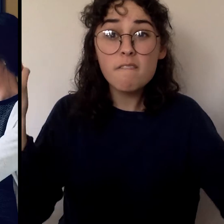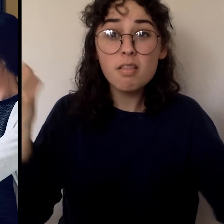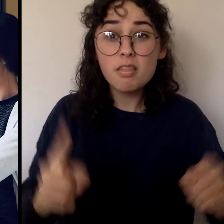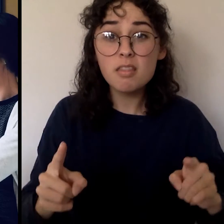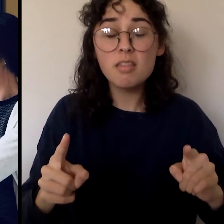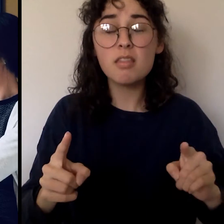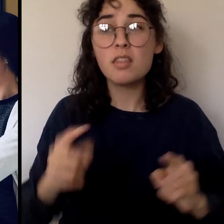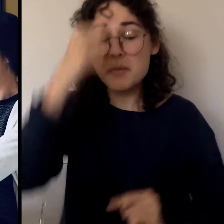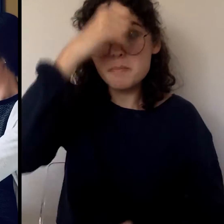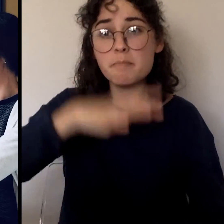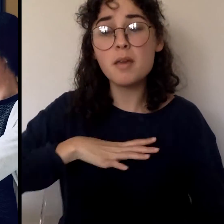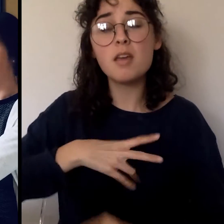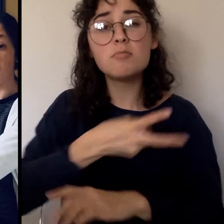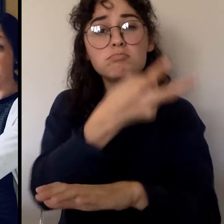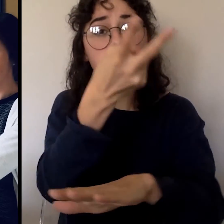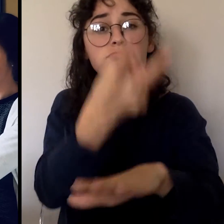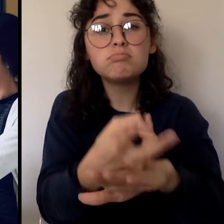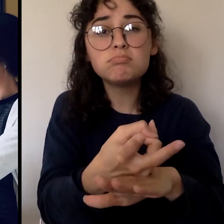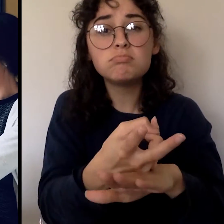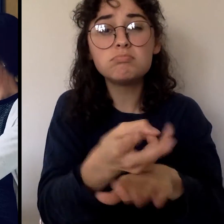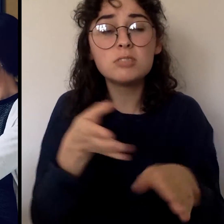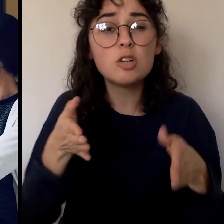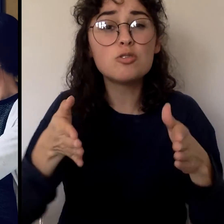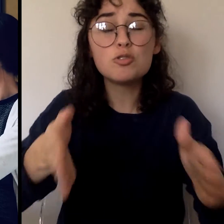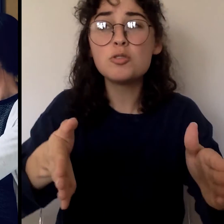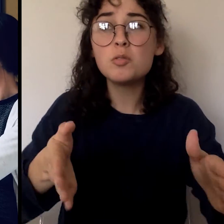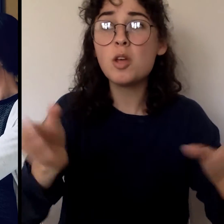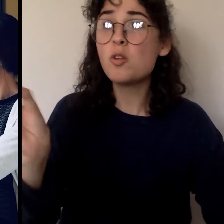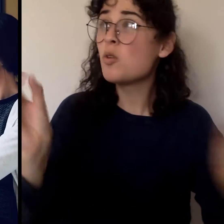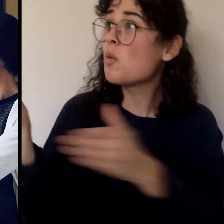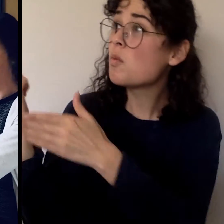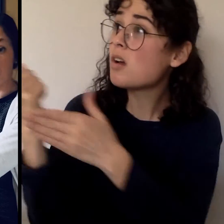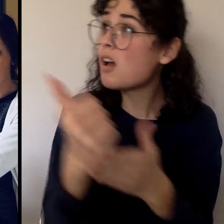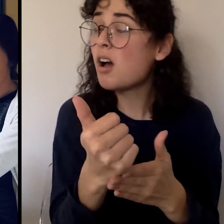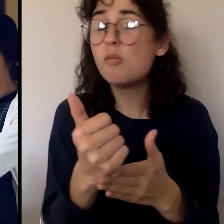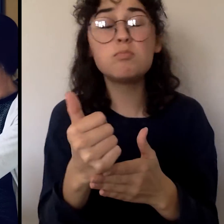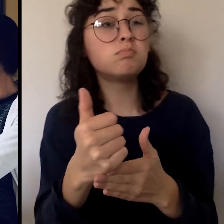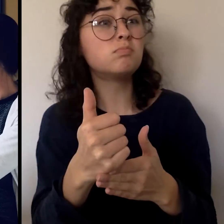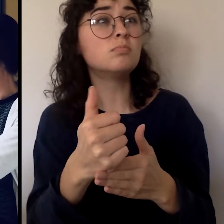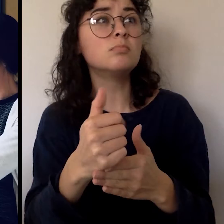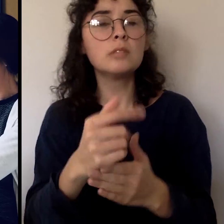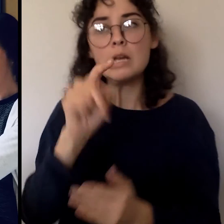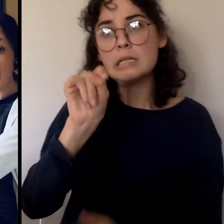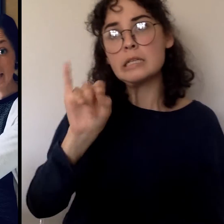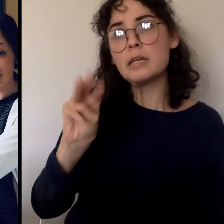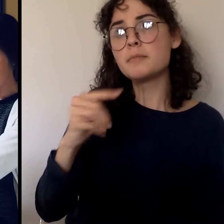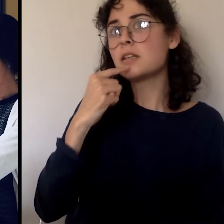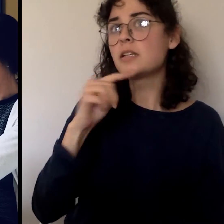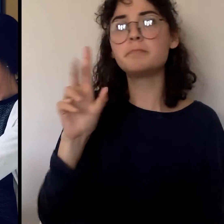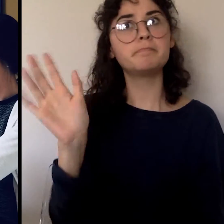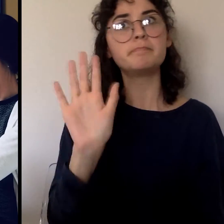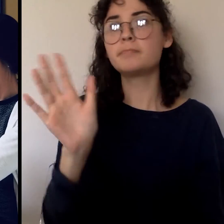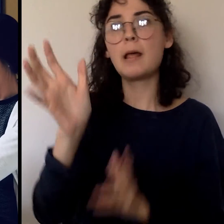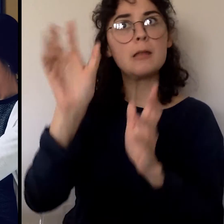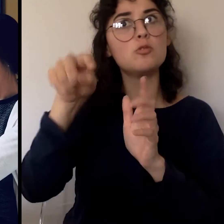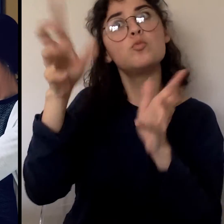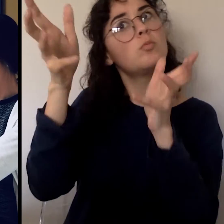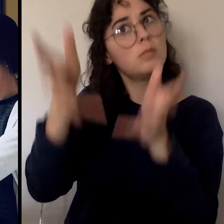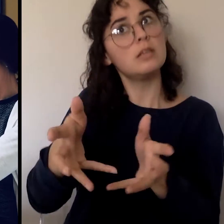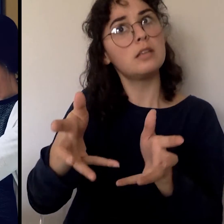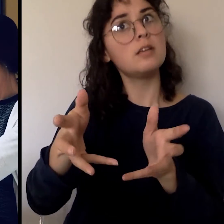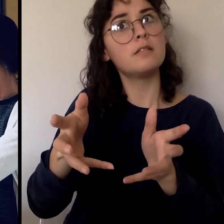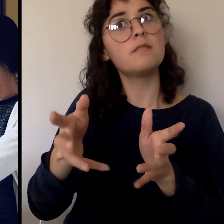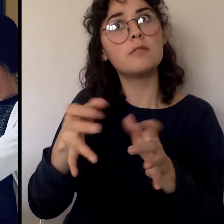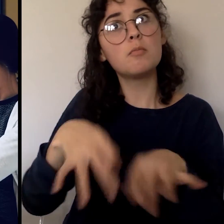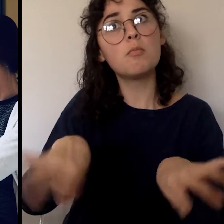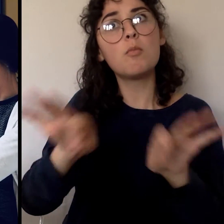Tim said you should never move an injured person. Clifford didn't hear him. He picked the man up. We